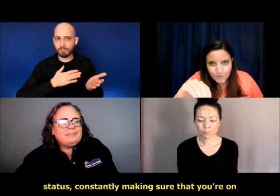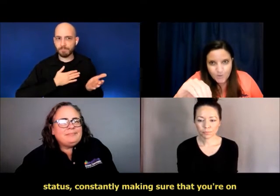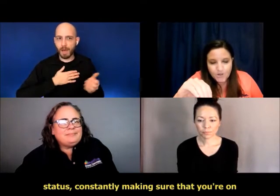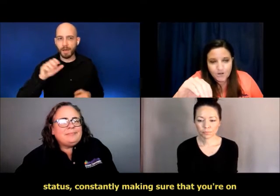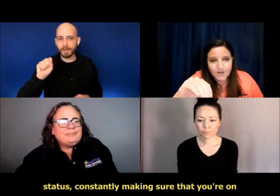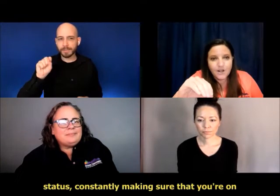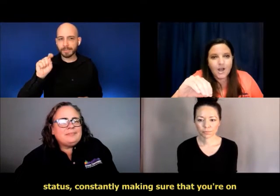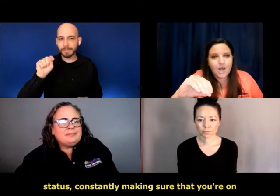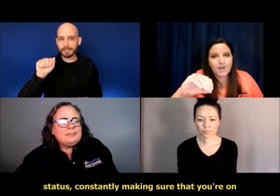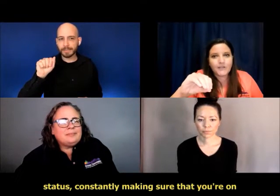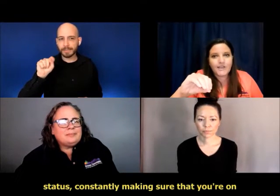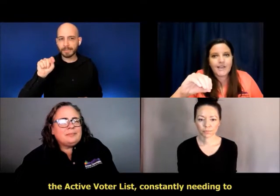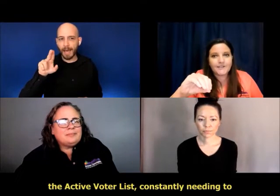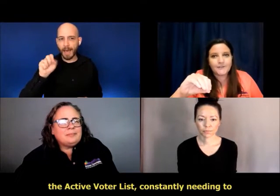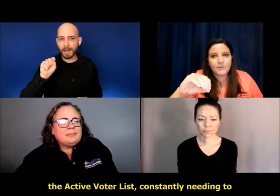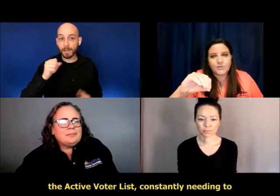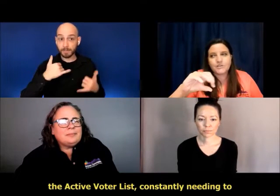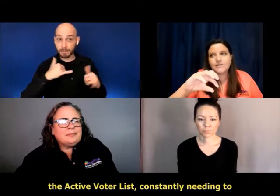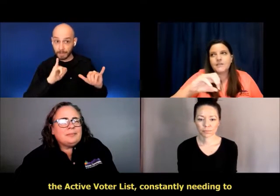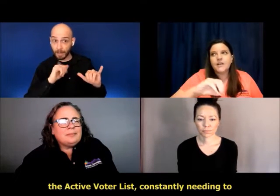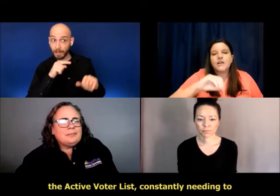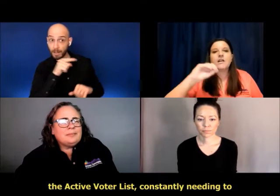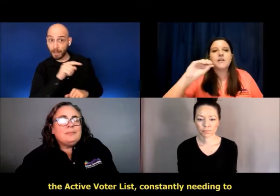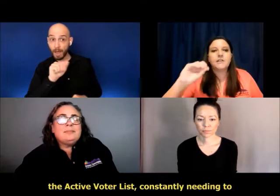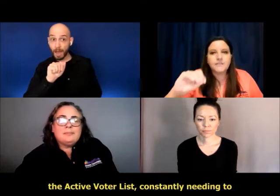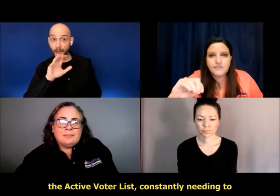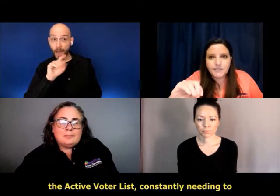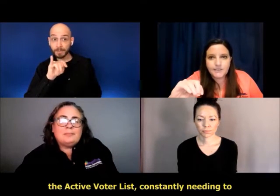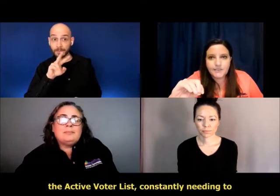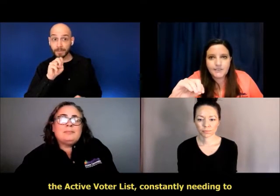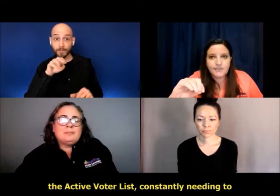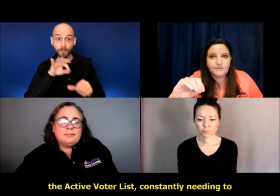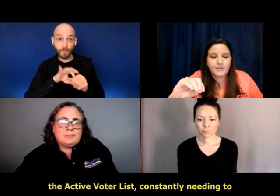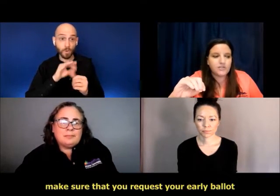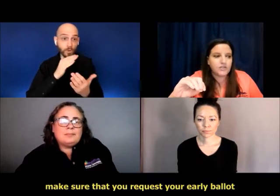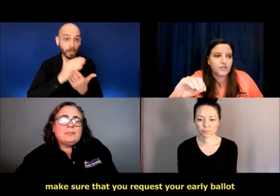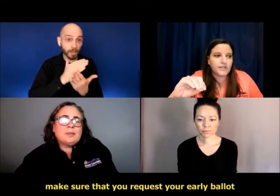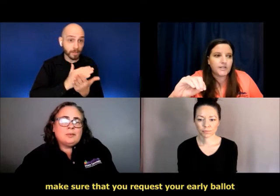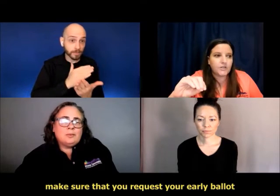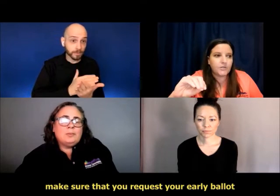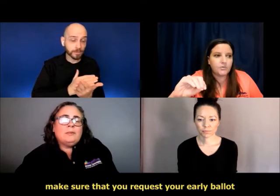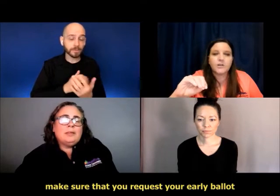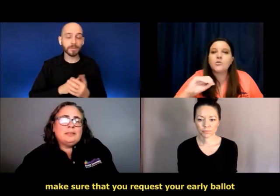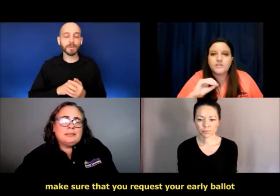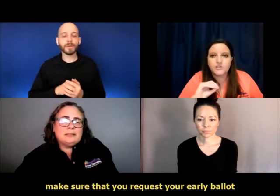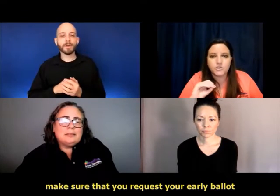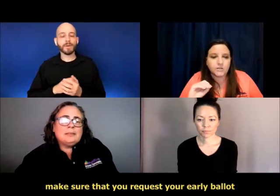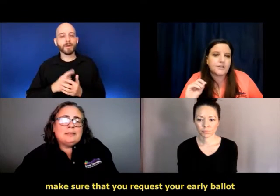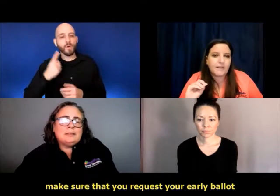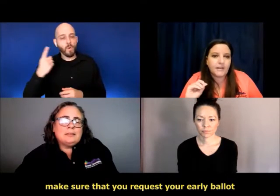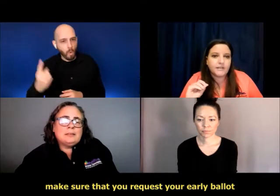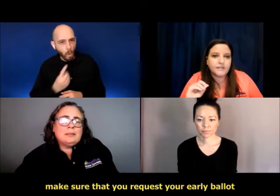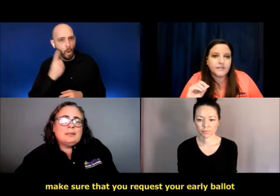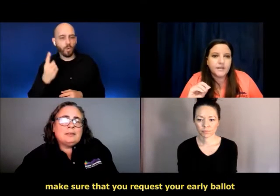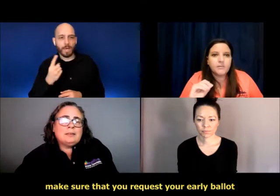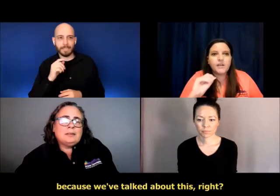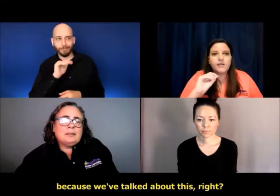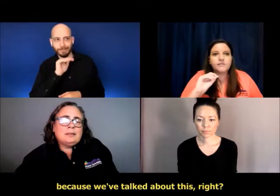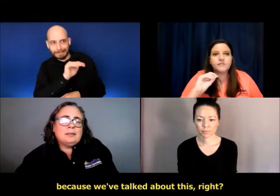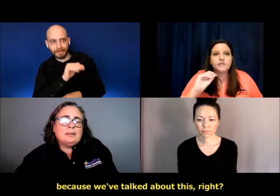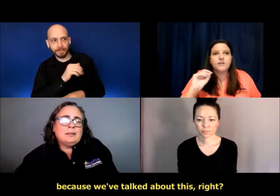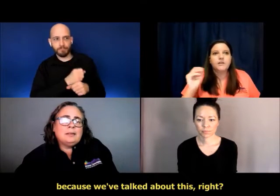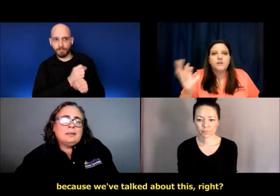sure that you're on the active voter list, constantly needing to make sure that you request your early ballot.